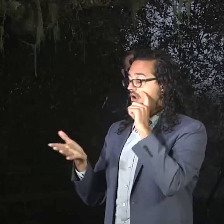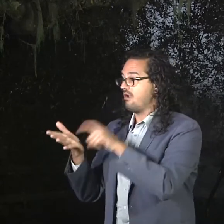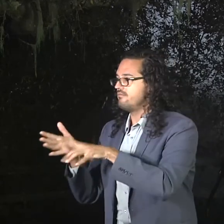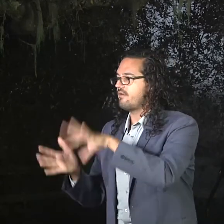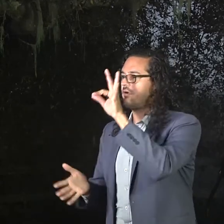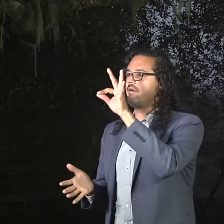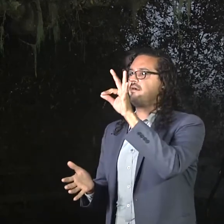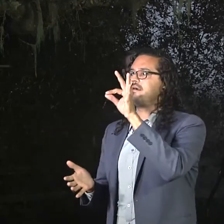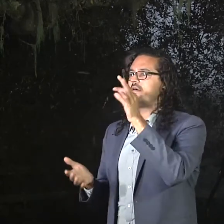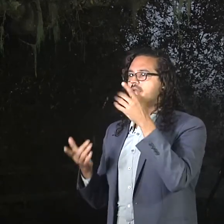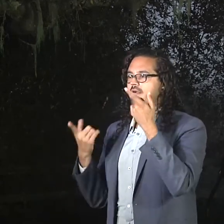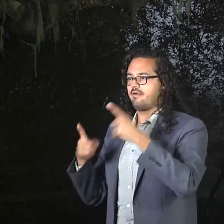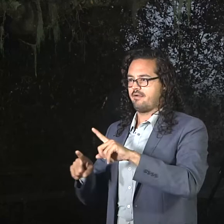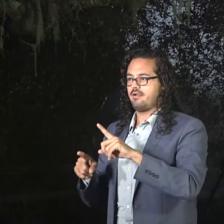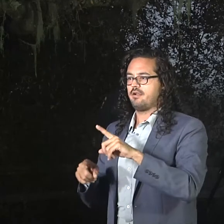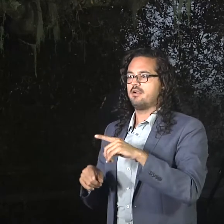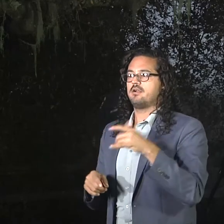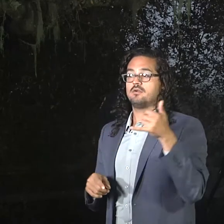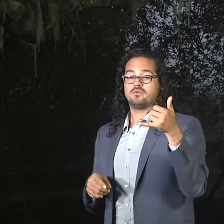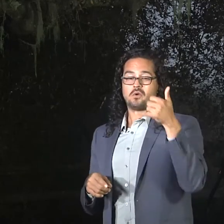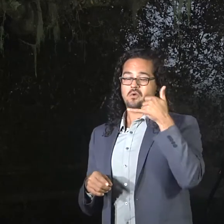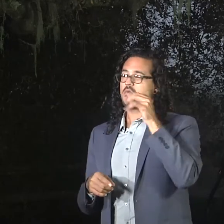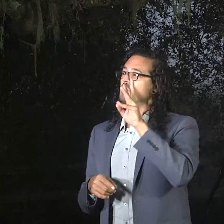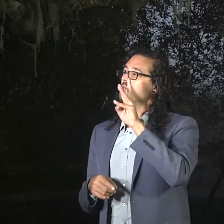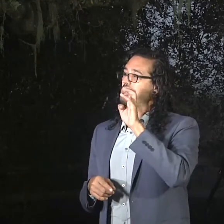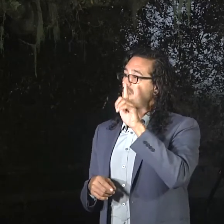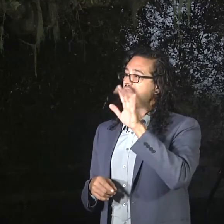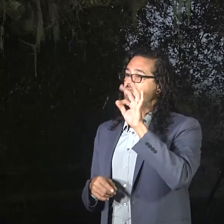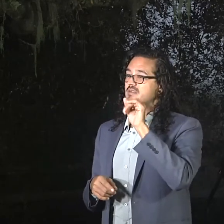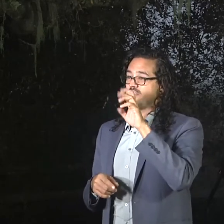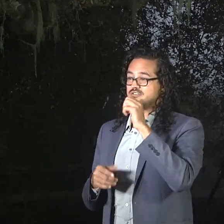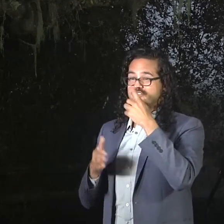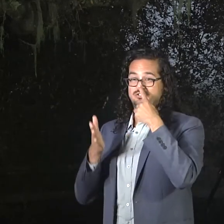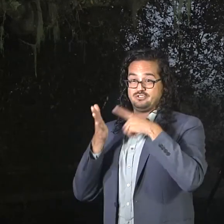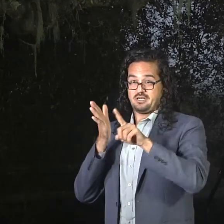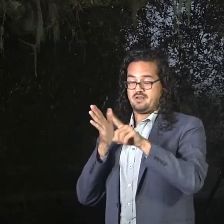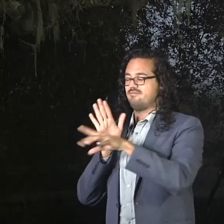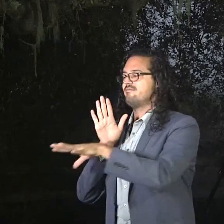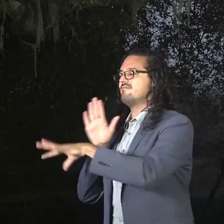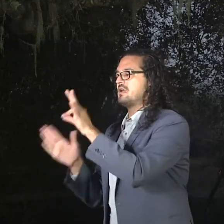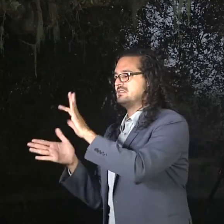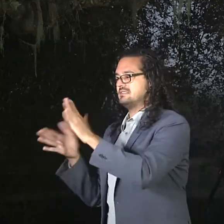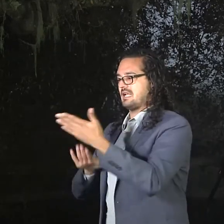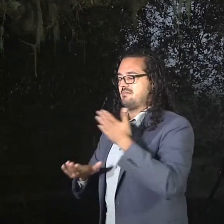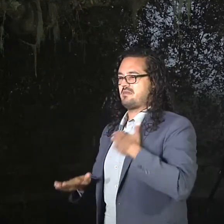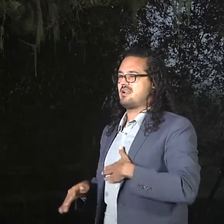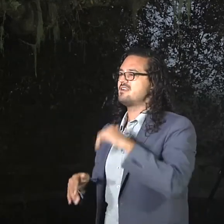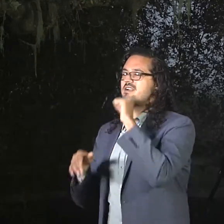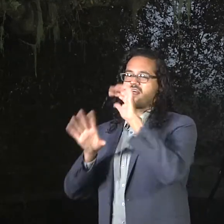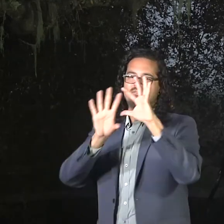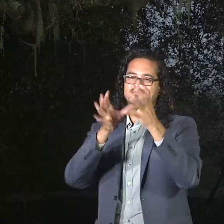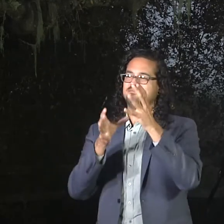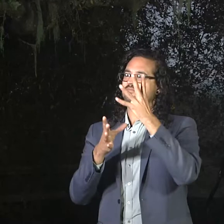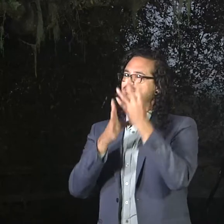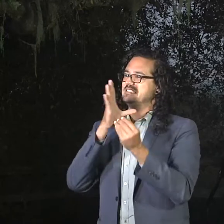when we got the call of the welfare check to go check on her. That's when we found her deceased. So, weren't, because she was being,